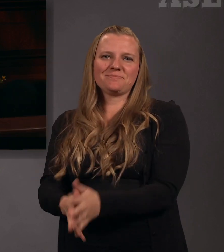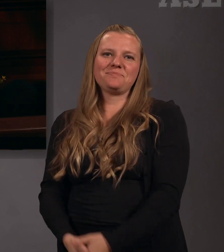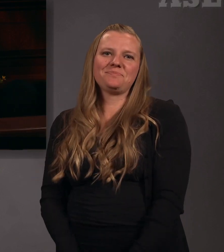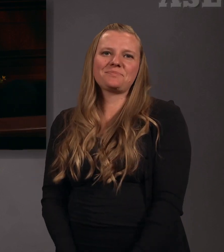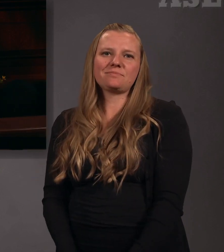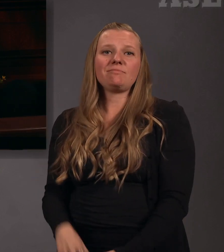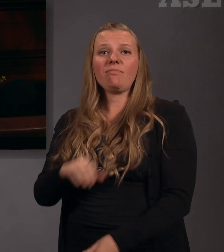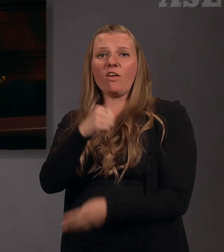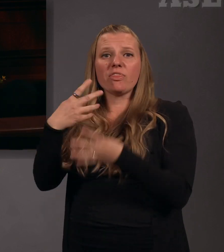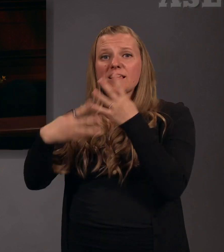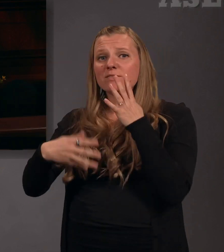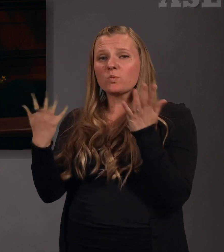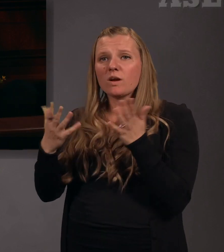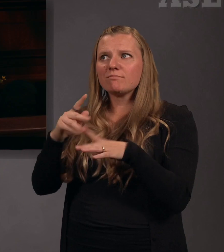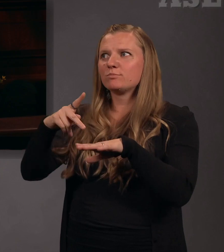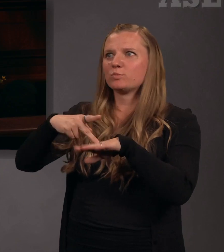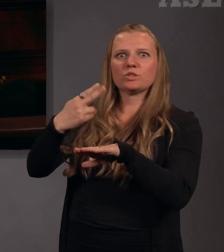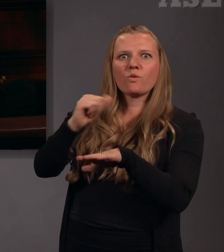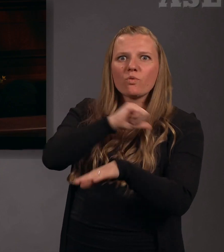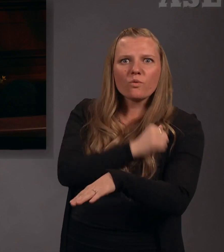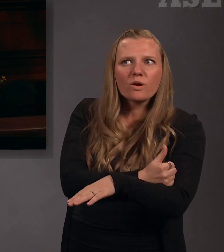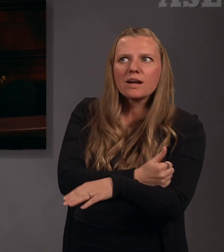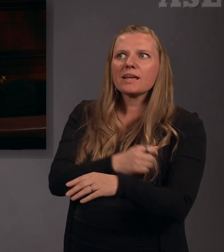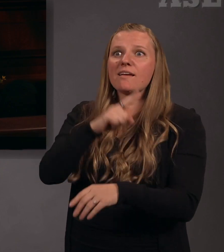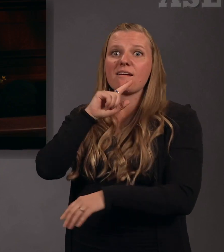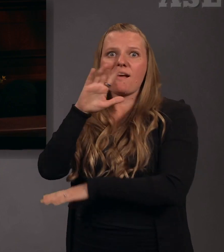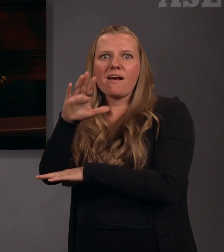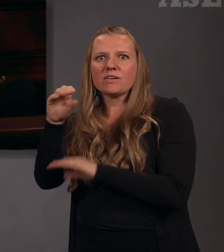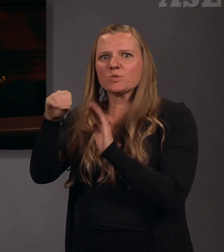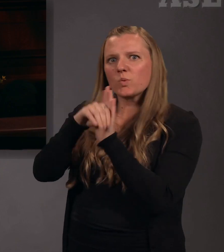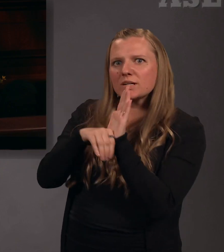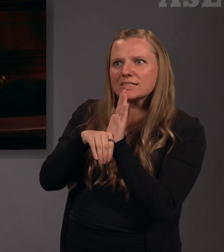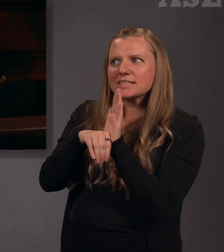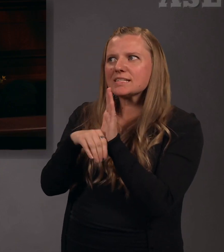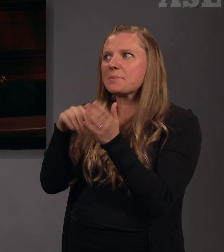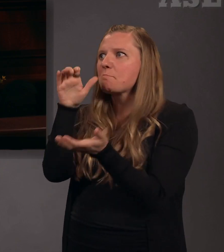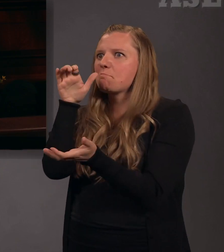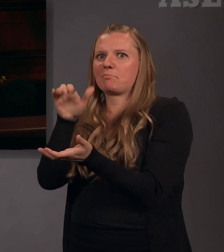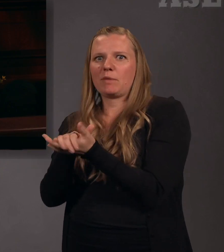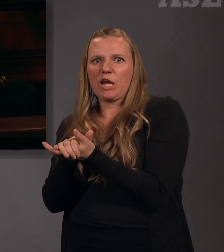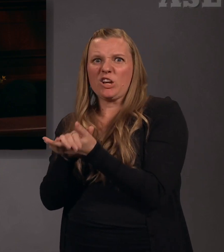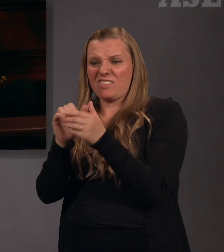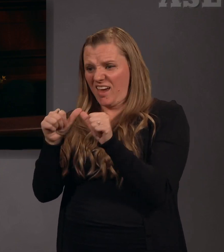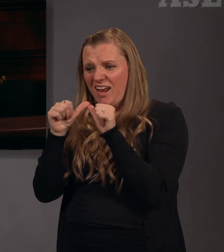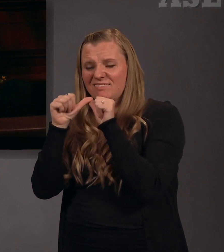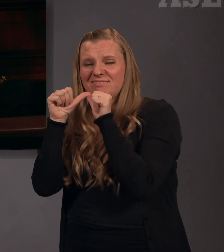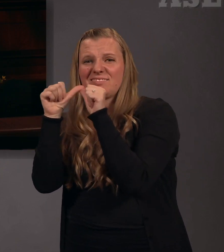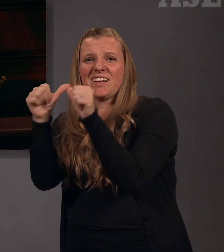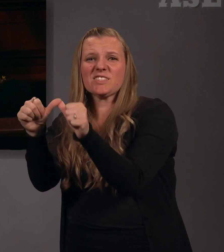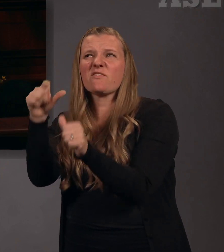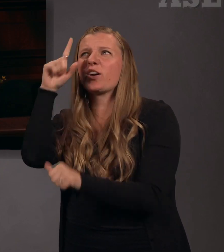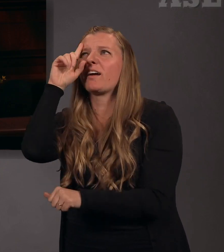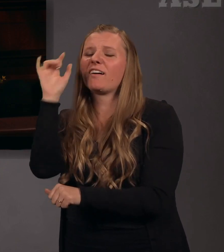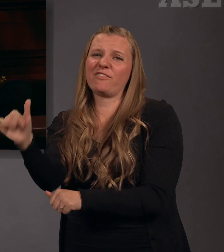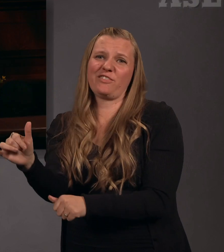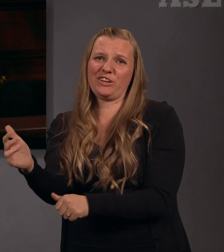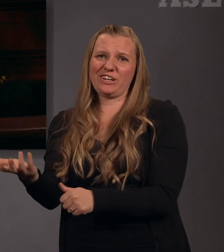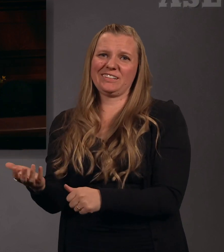priesthood authority, covenants and ordinances, marriages that could last forever, the sealing